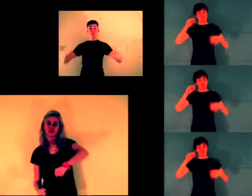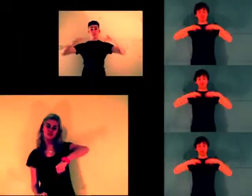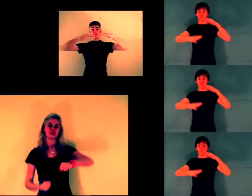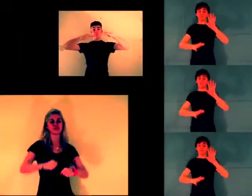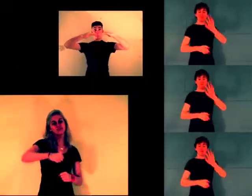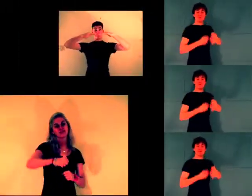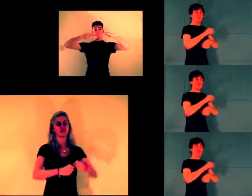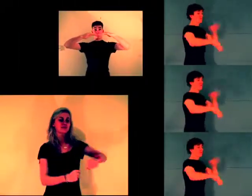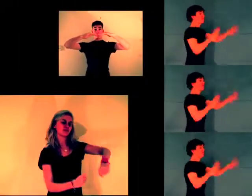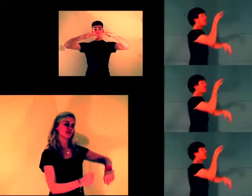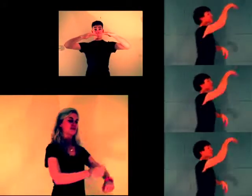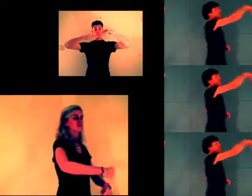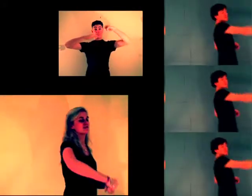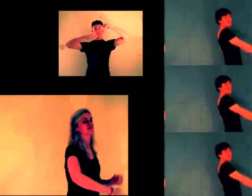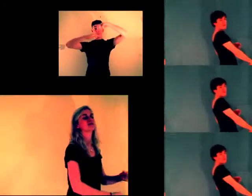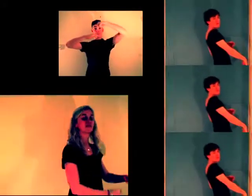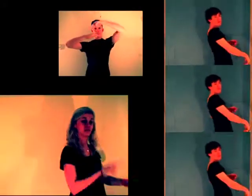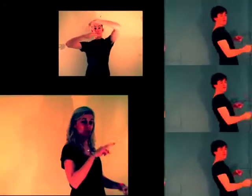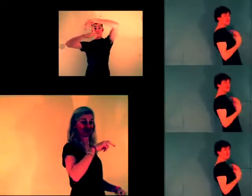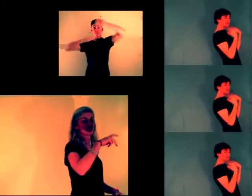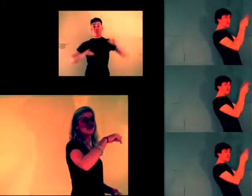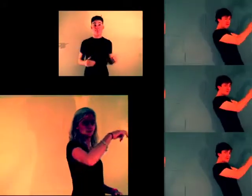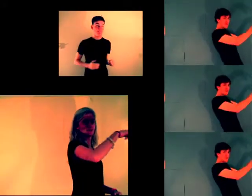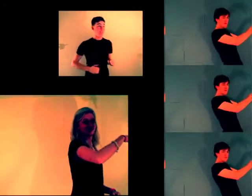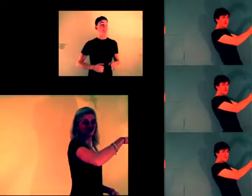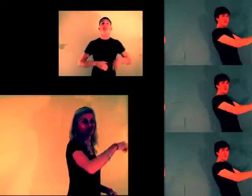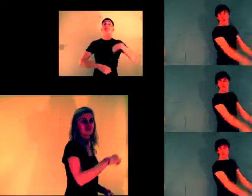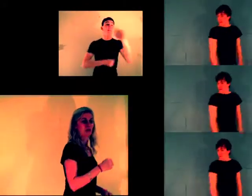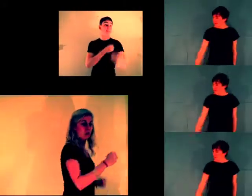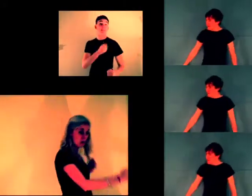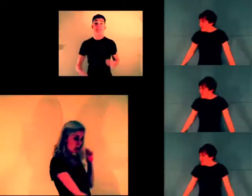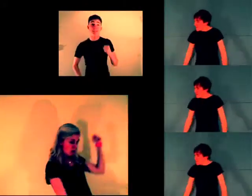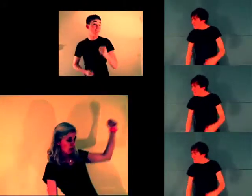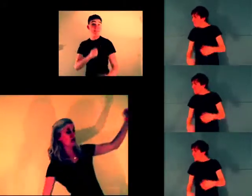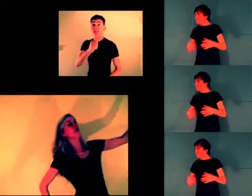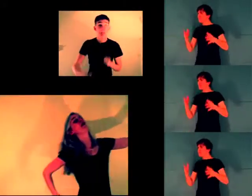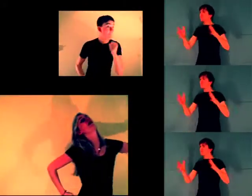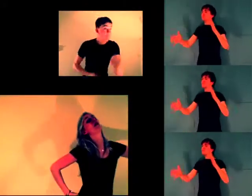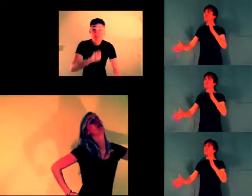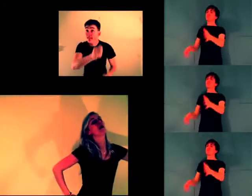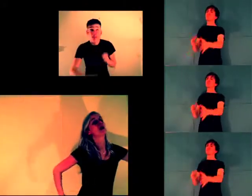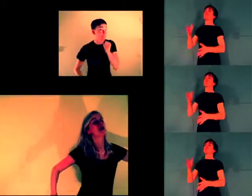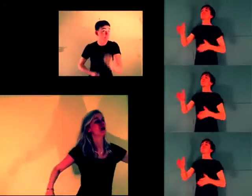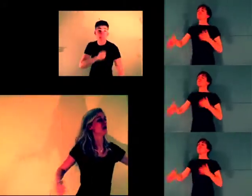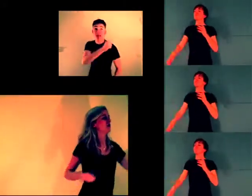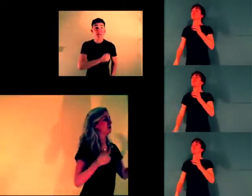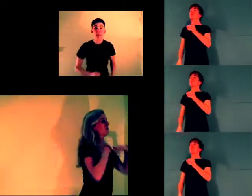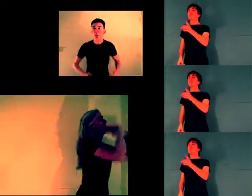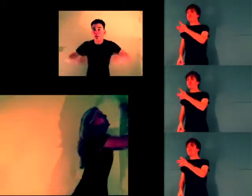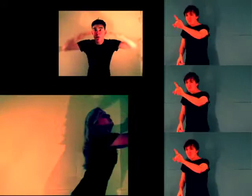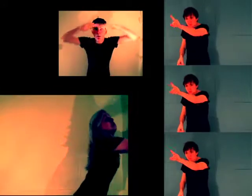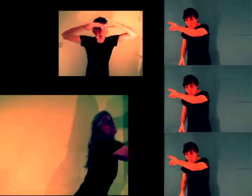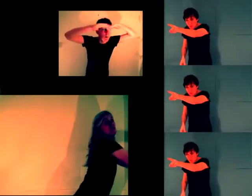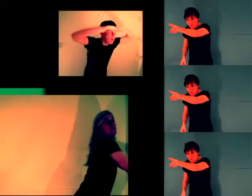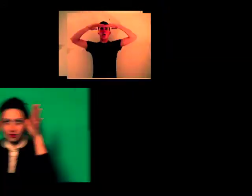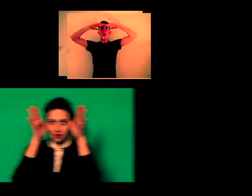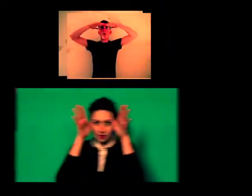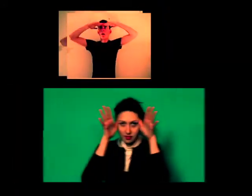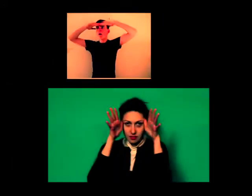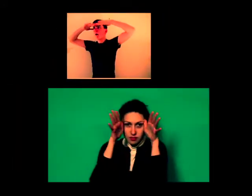Build a bridge. Get over it. Go as far as you can, and when you get there, you'll see further.